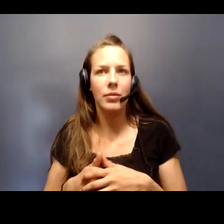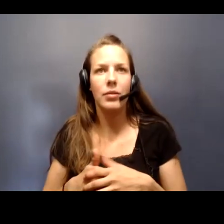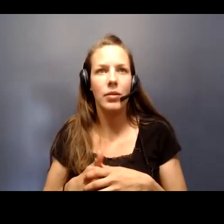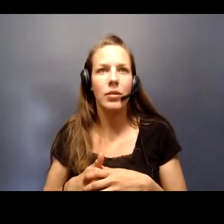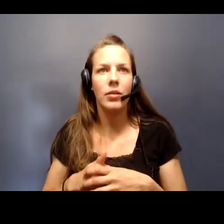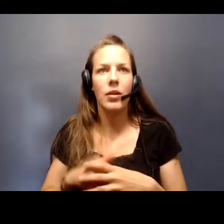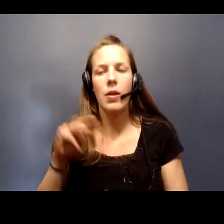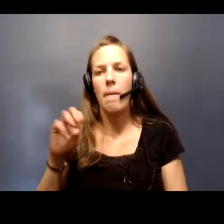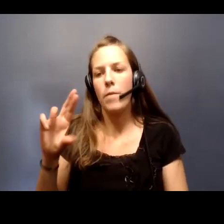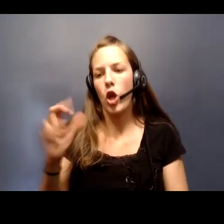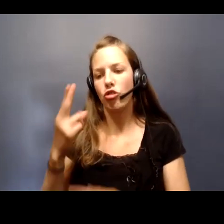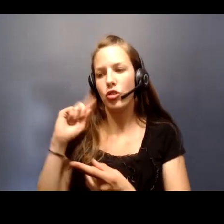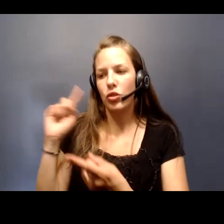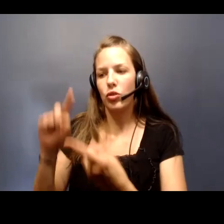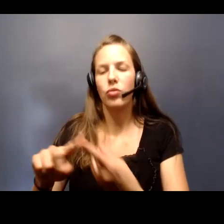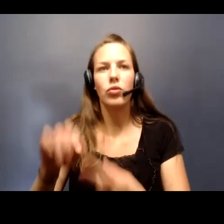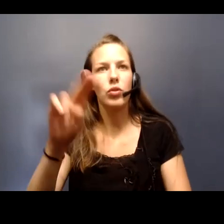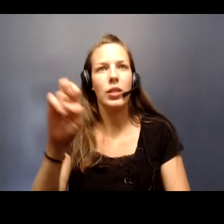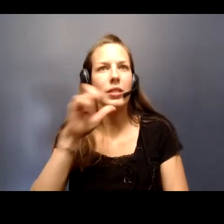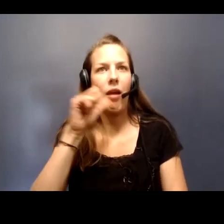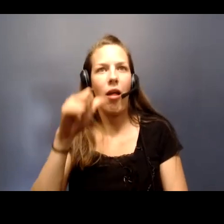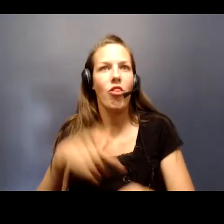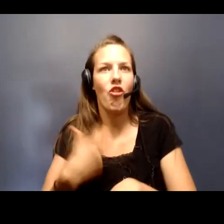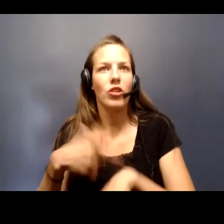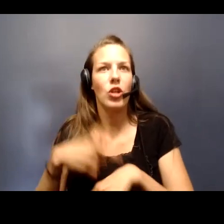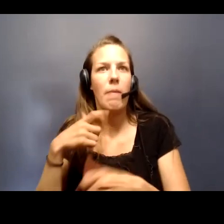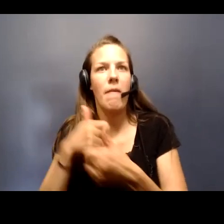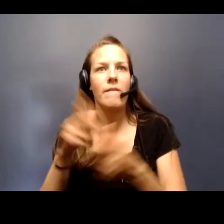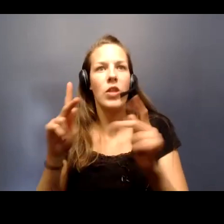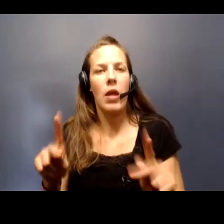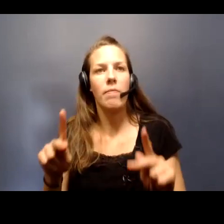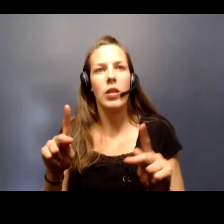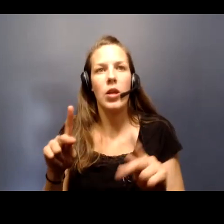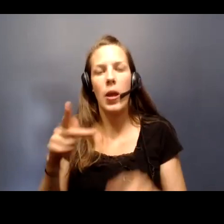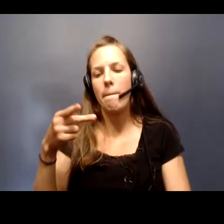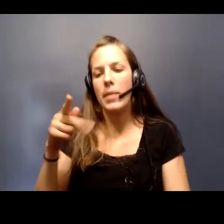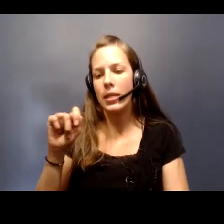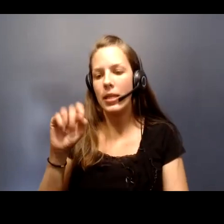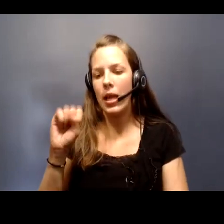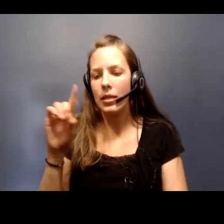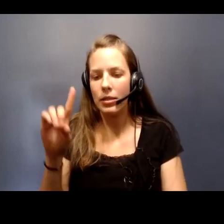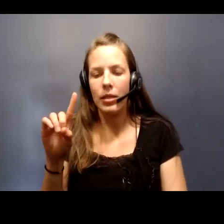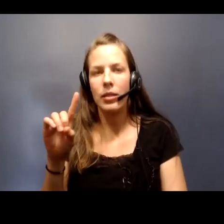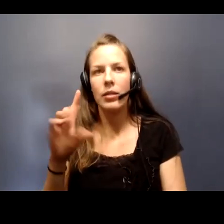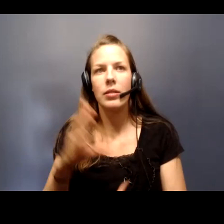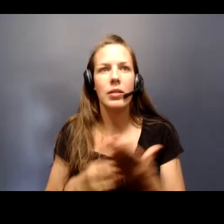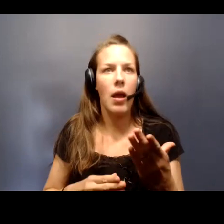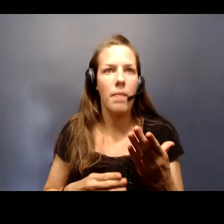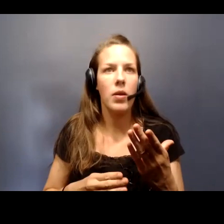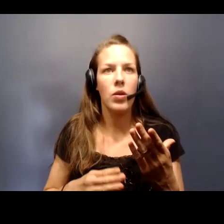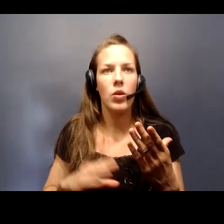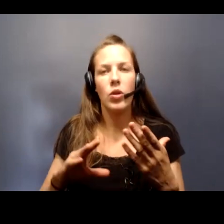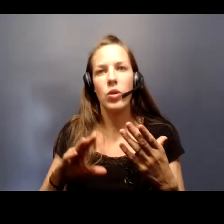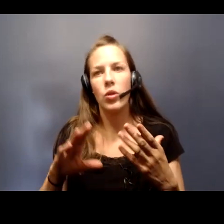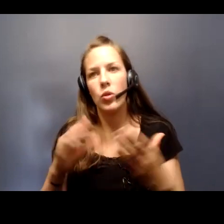March to June is not long-term follow-up. A lot of post-traumatic stress disorder, some evidence of the new onset